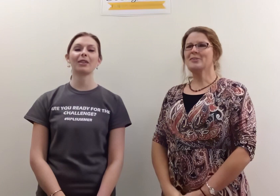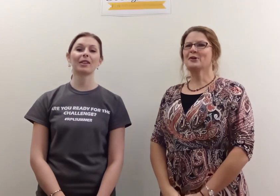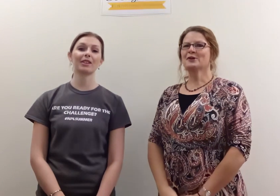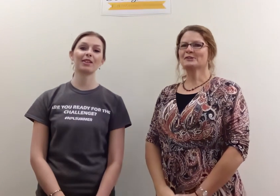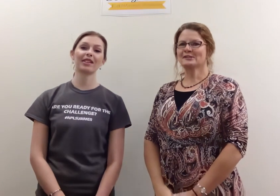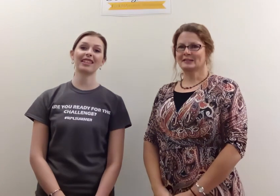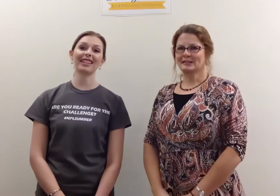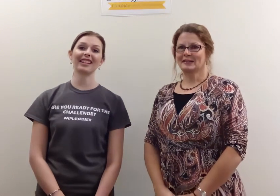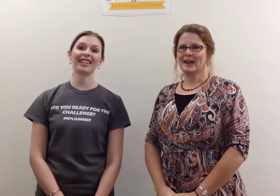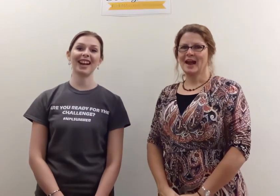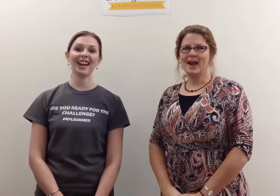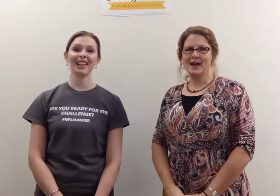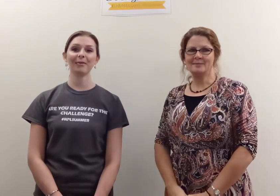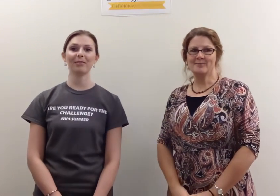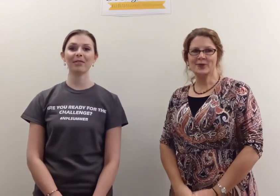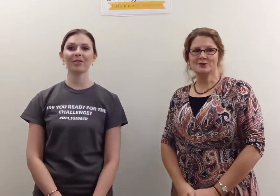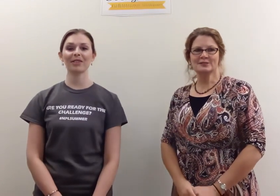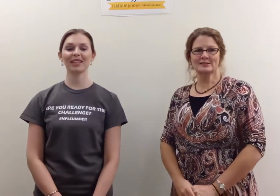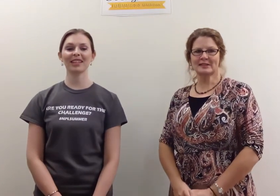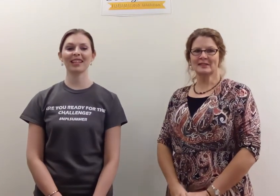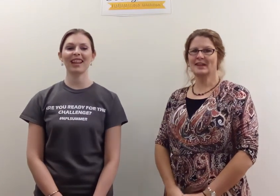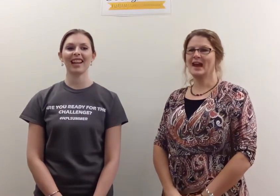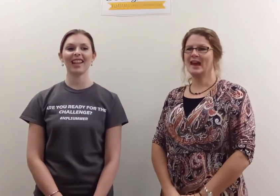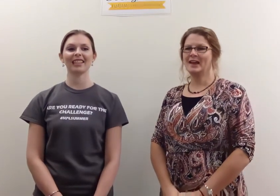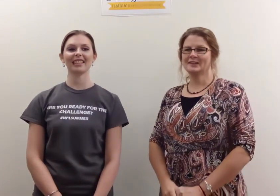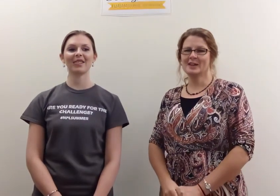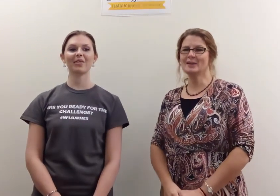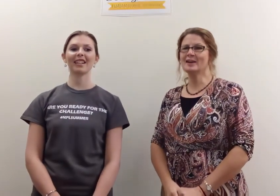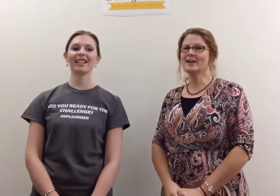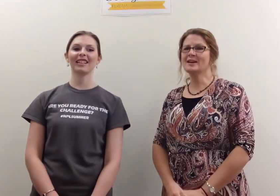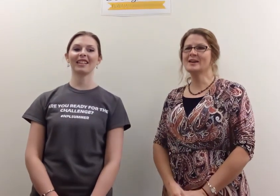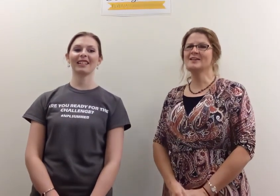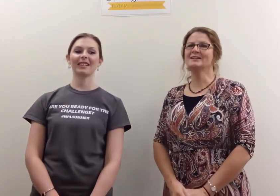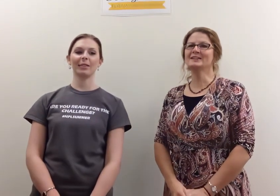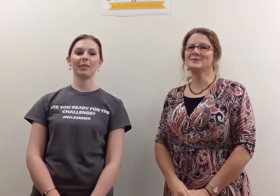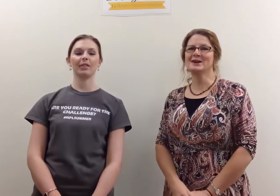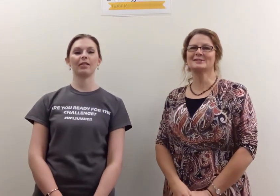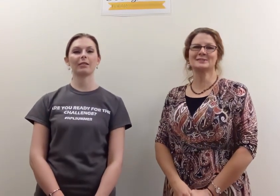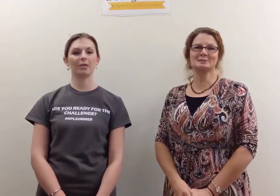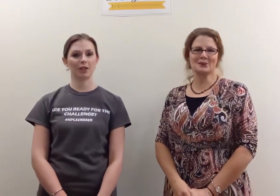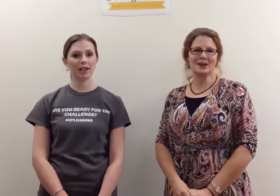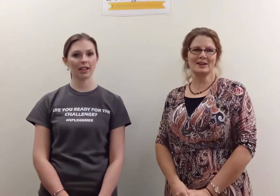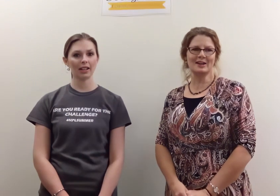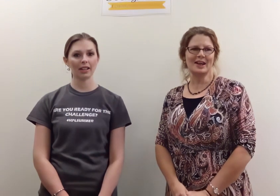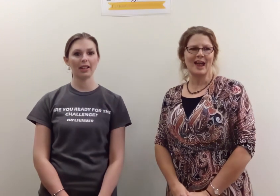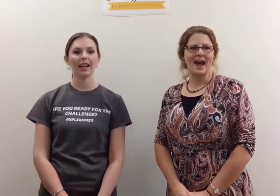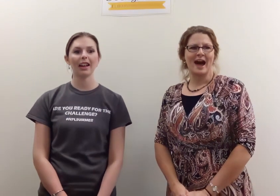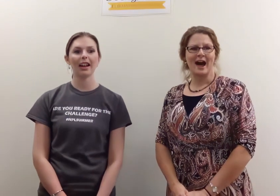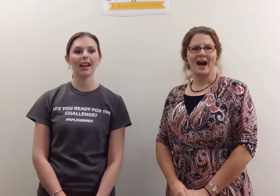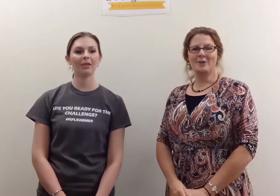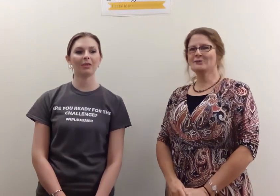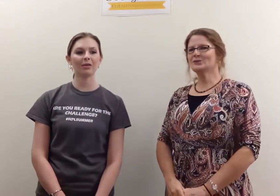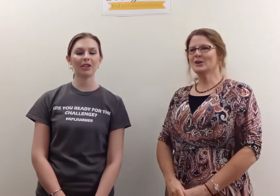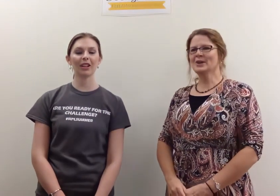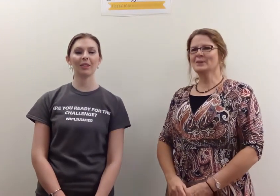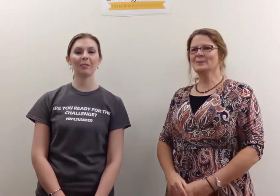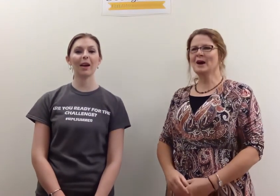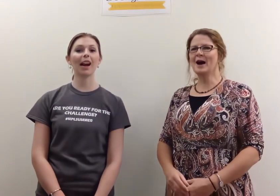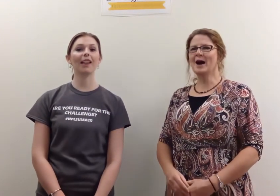thirsty, I am thirsty, and I really want some drink. I will drink my